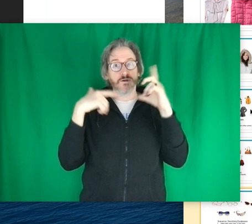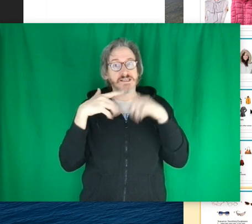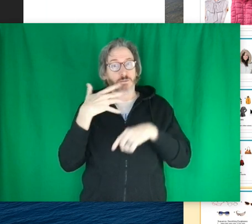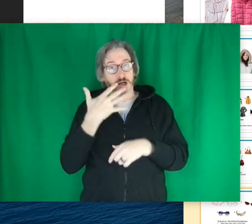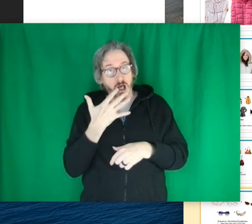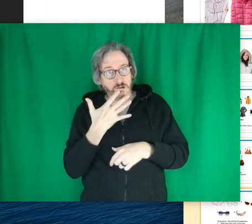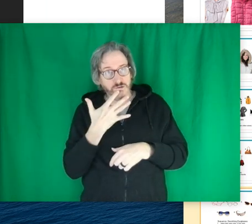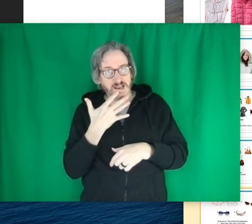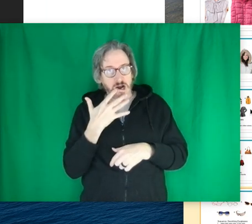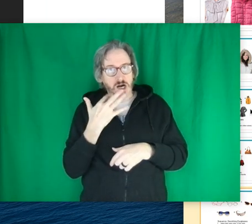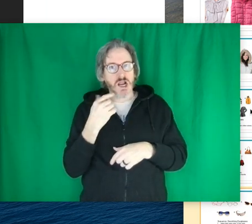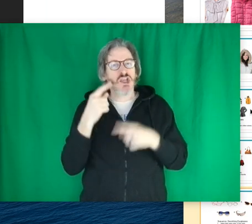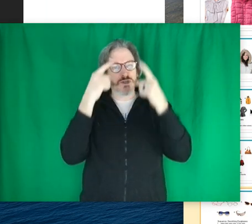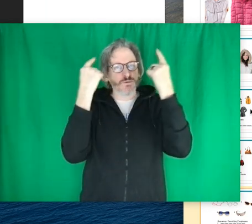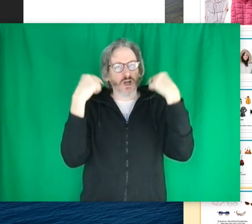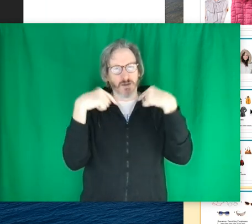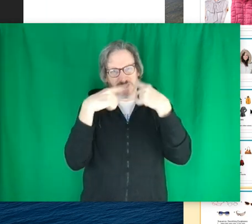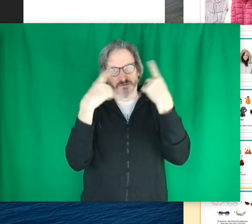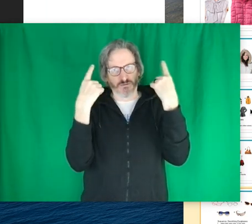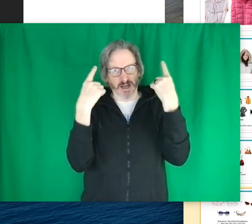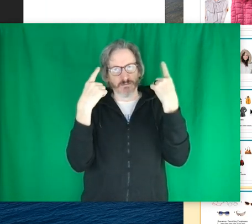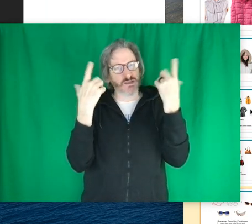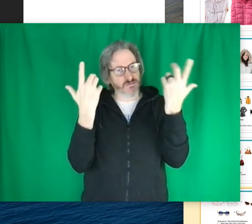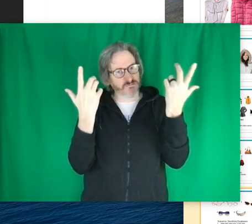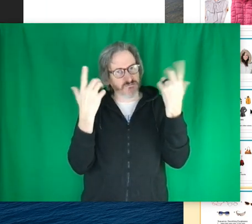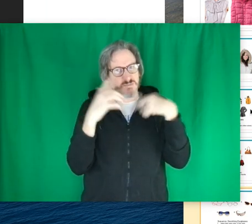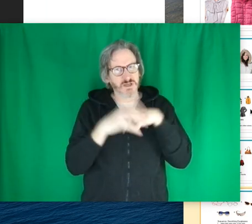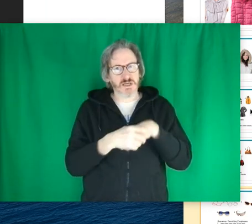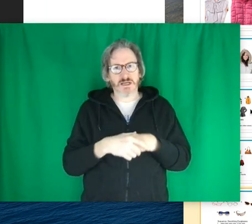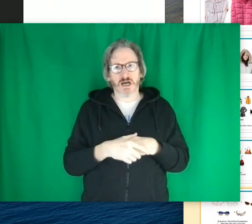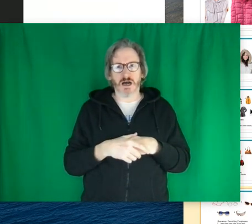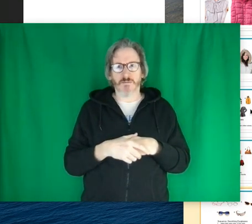You can see what color they are. Usually we're talking about the frames.